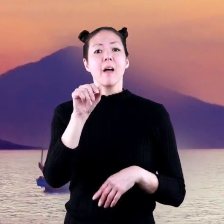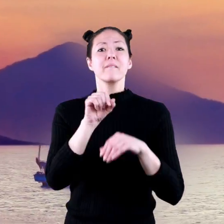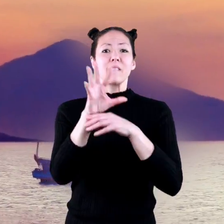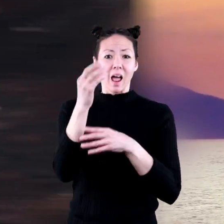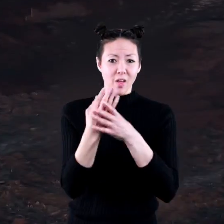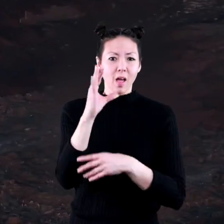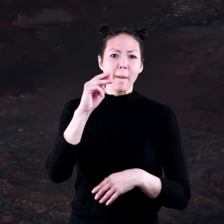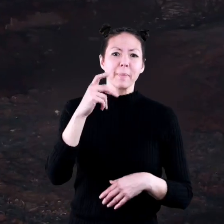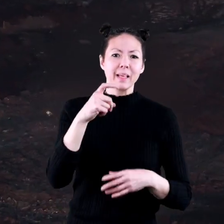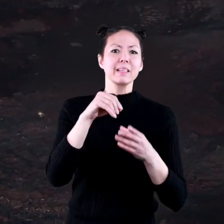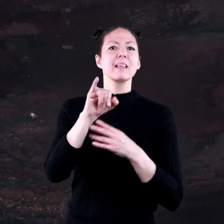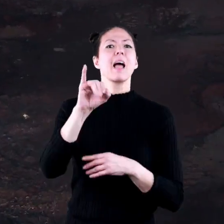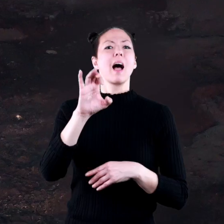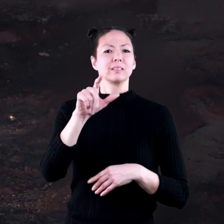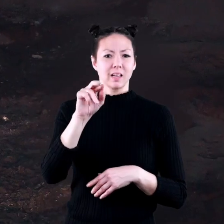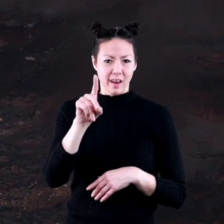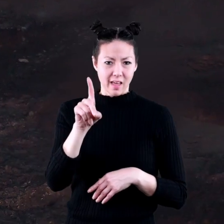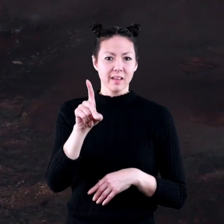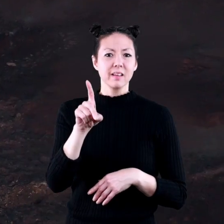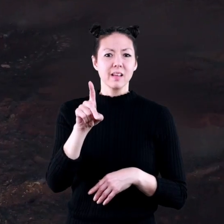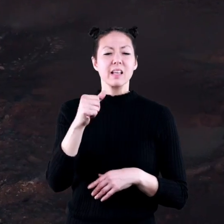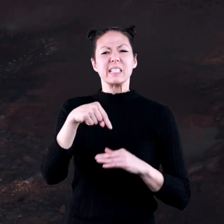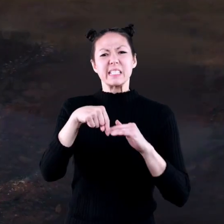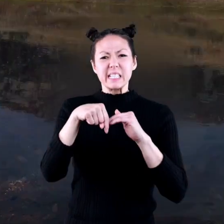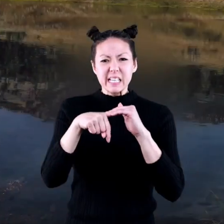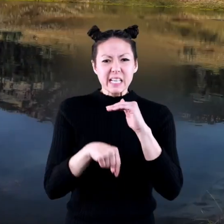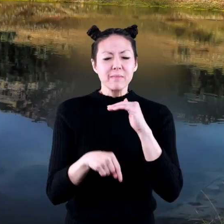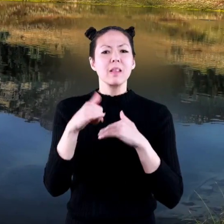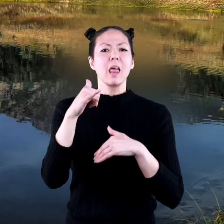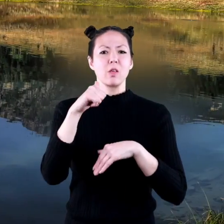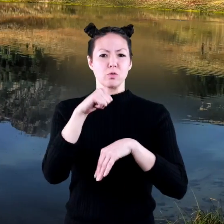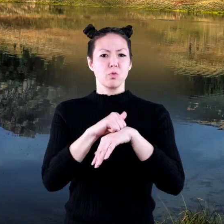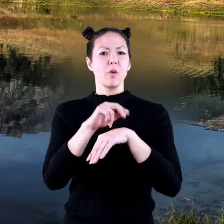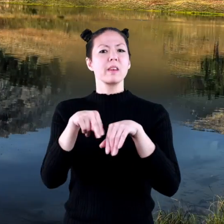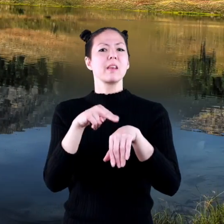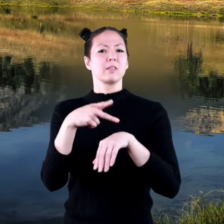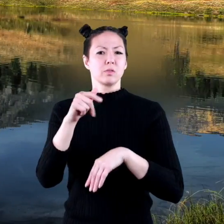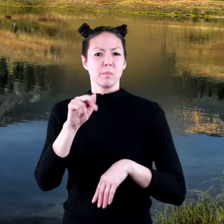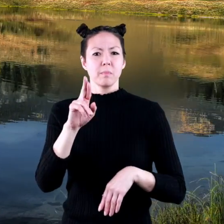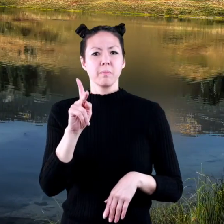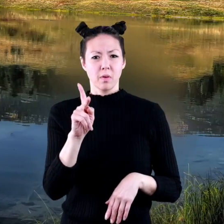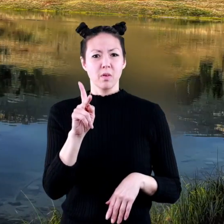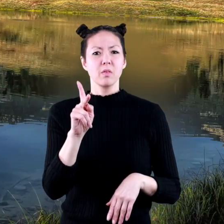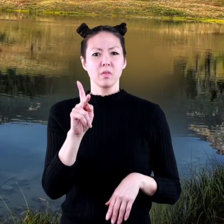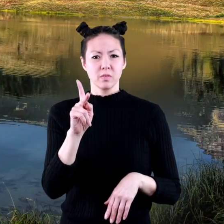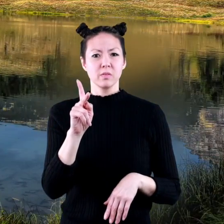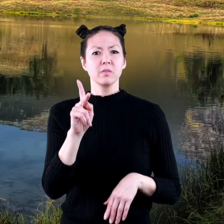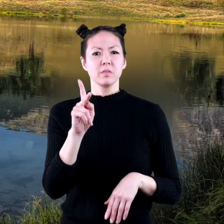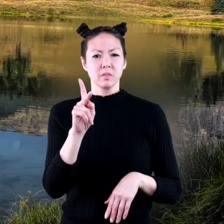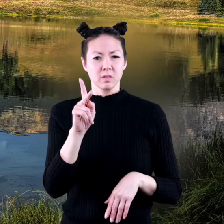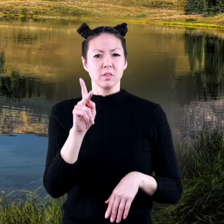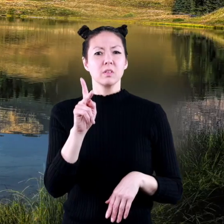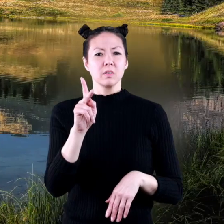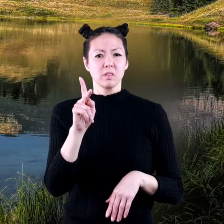and the volcanic complex in Iceland. And deep underneath Yellowstone National Park